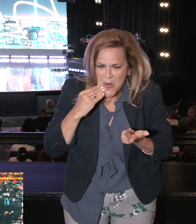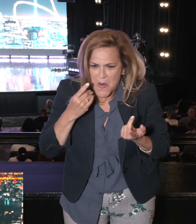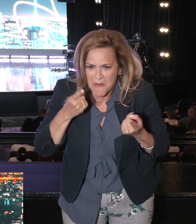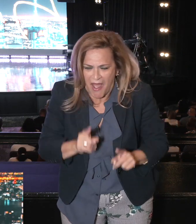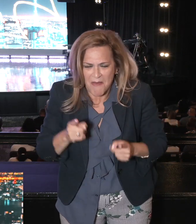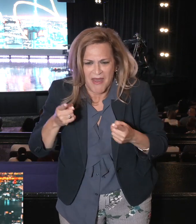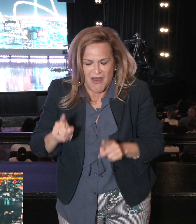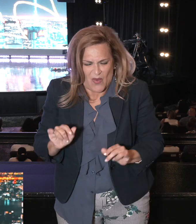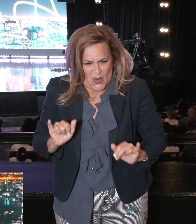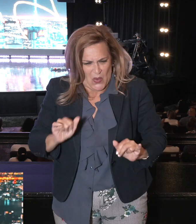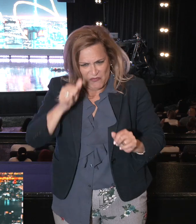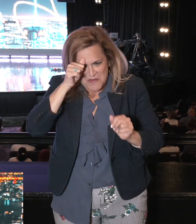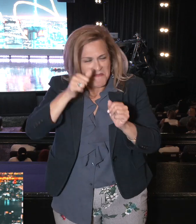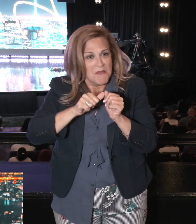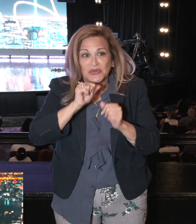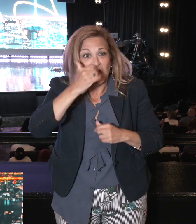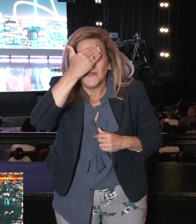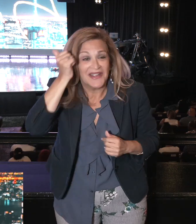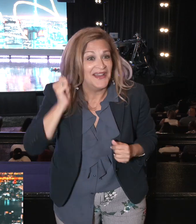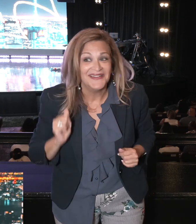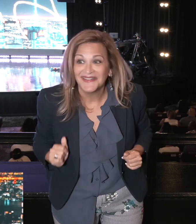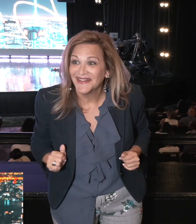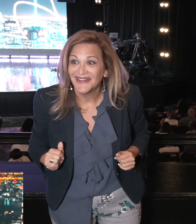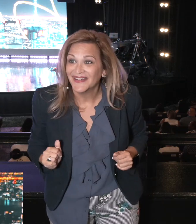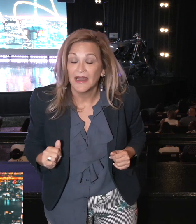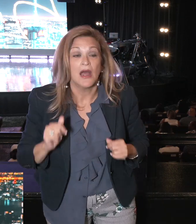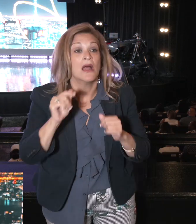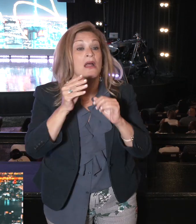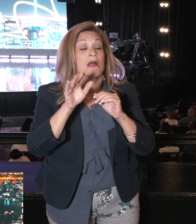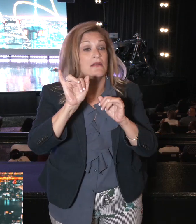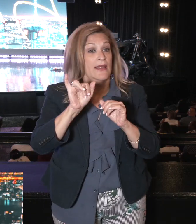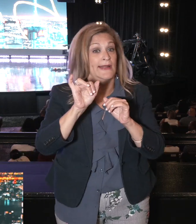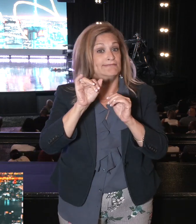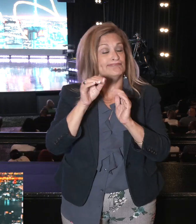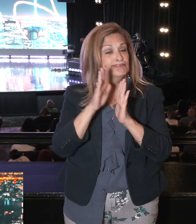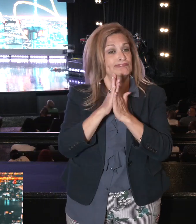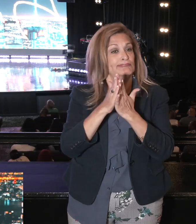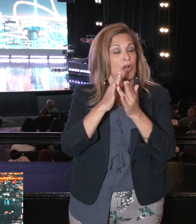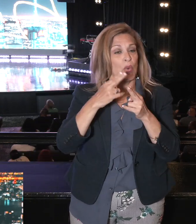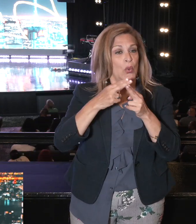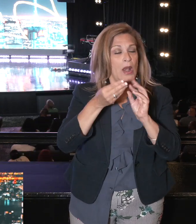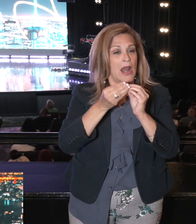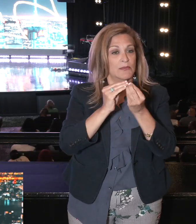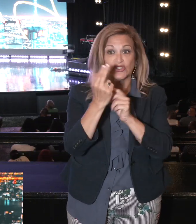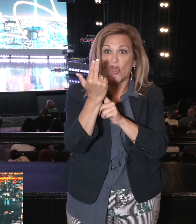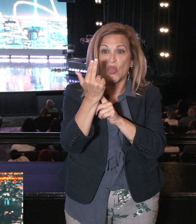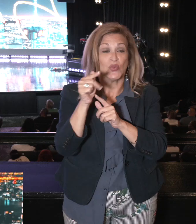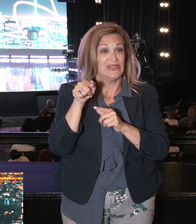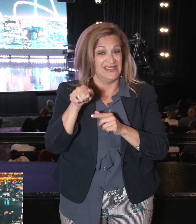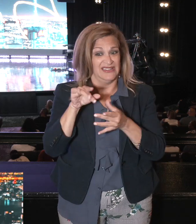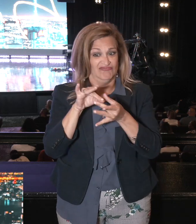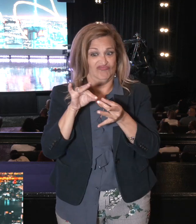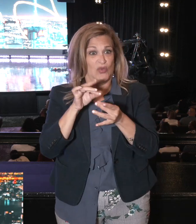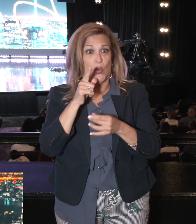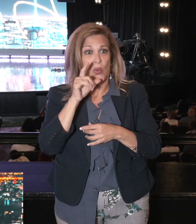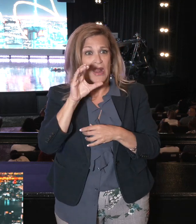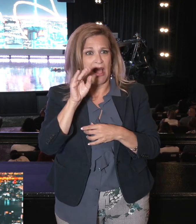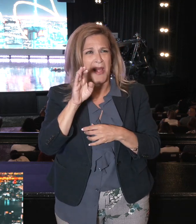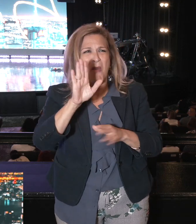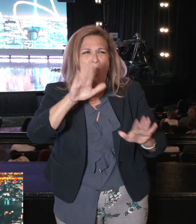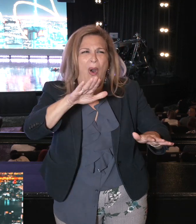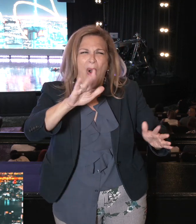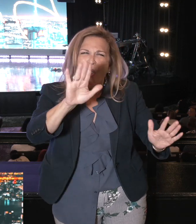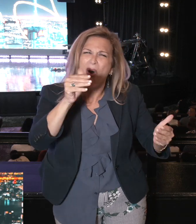So, Caleb said in Numbers 13, we should go up and take position then, for we can certainly do it. There's a